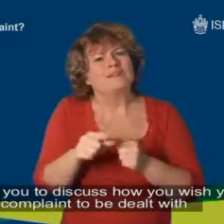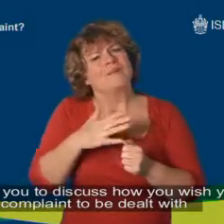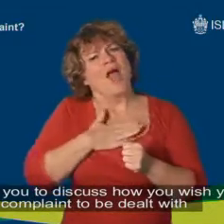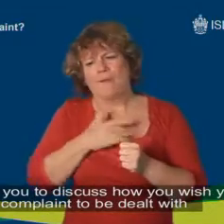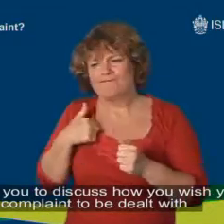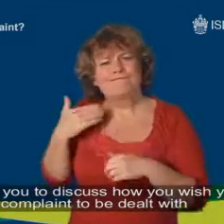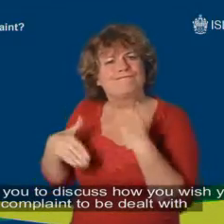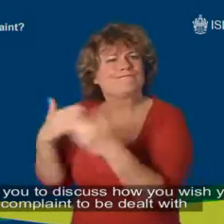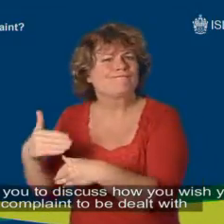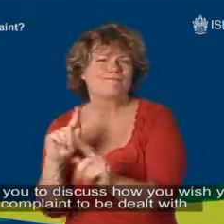complaint to be dealt with,